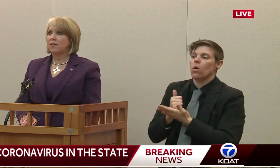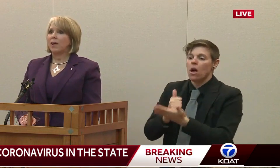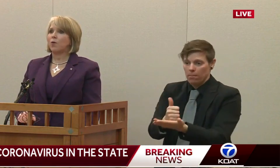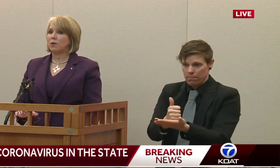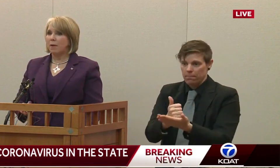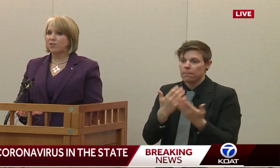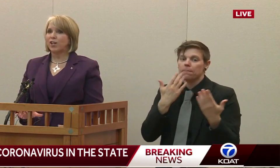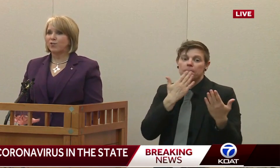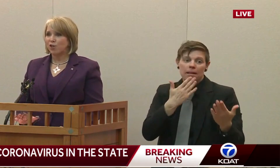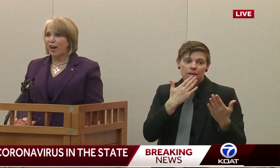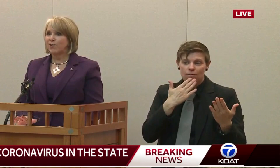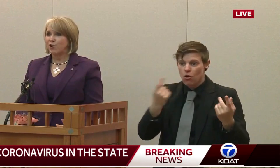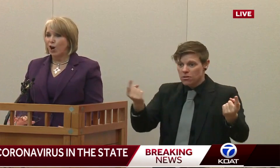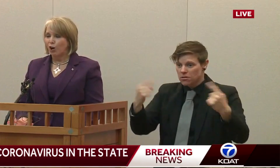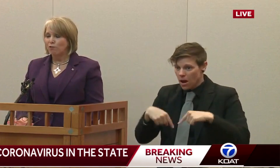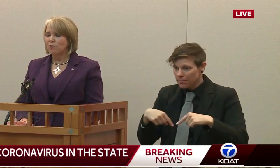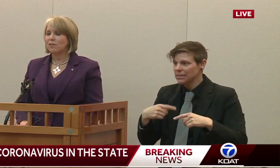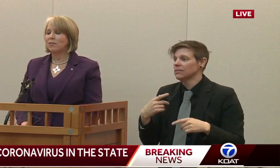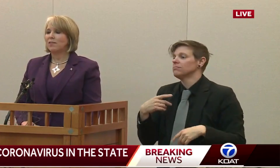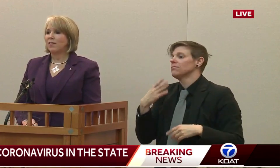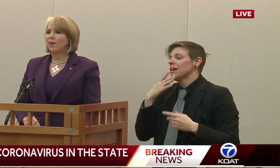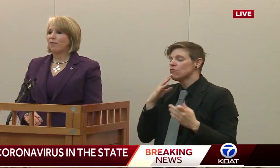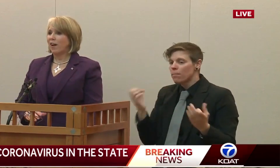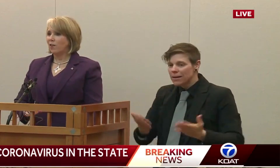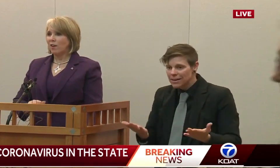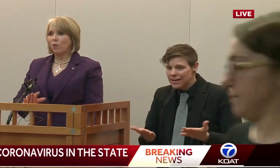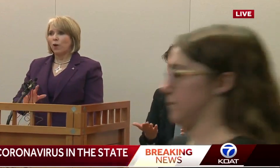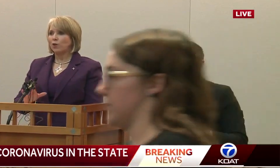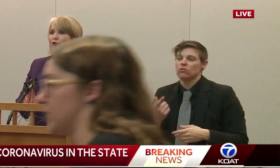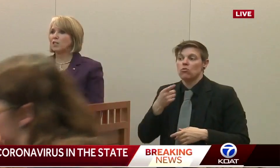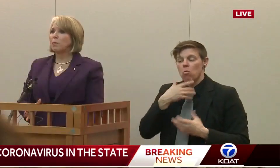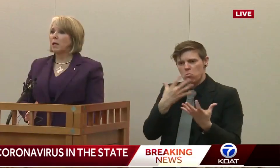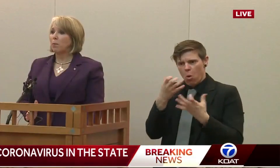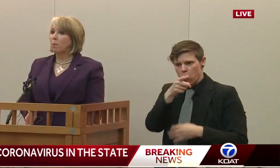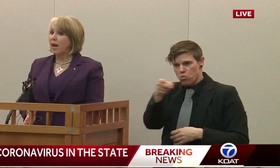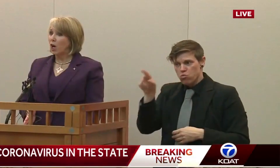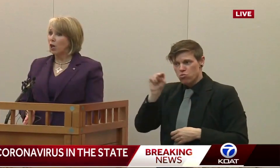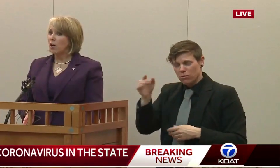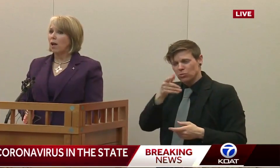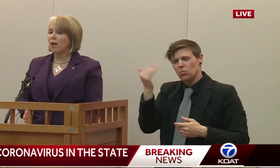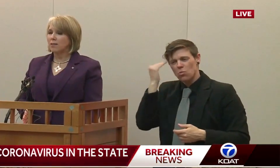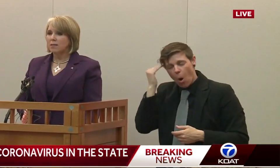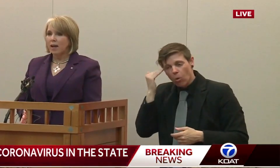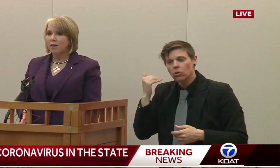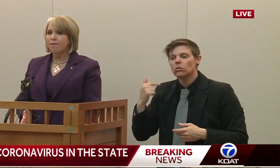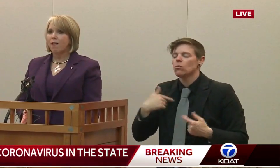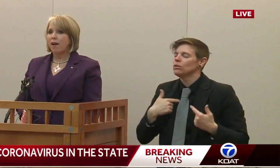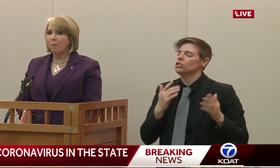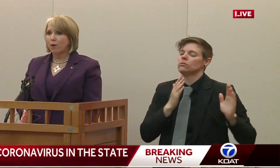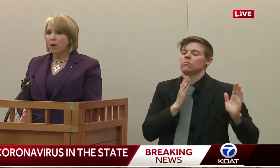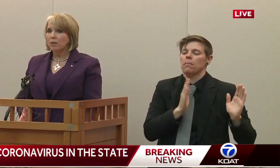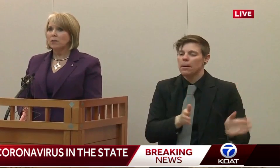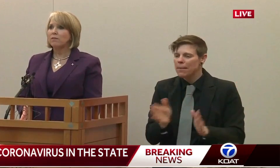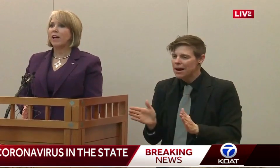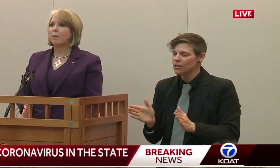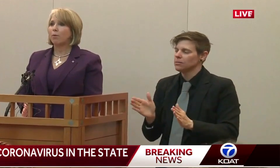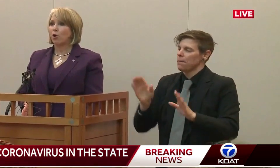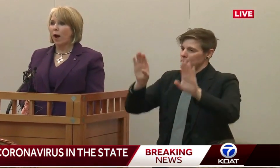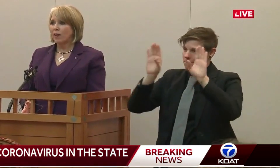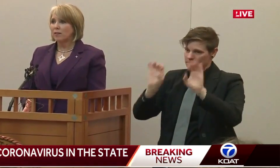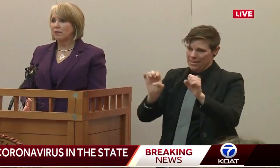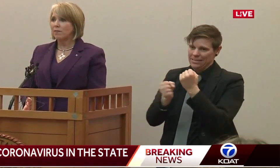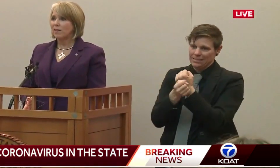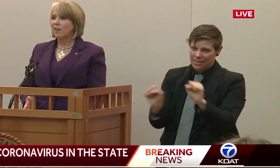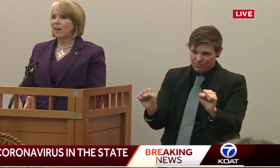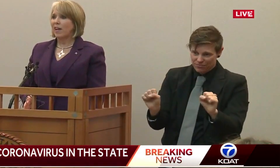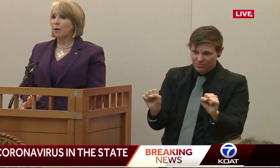today. I want New Mexicans again to know that we are just being prepared and safe and productive and